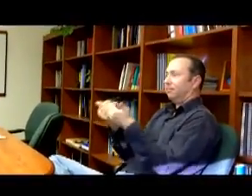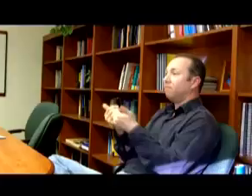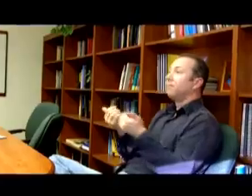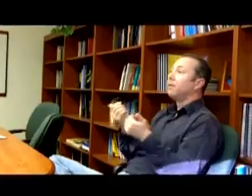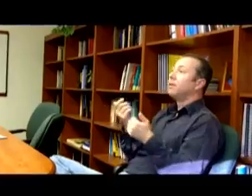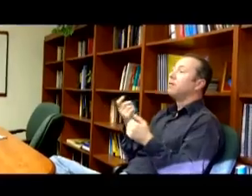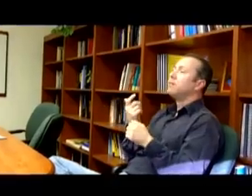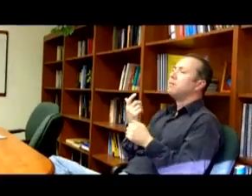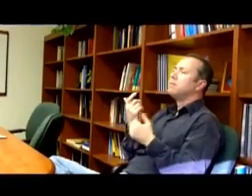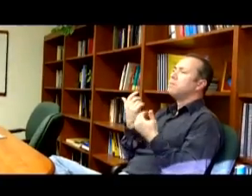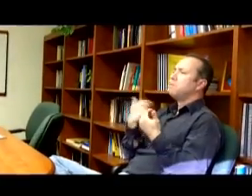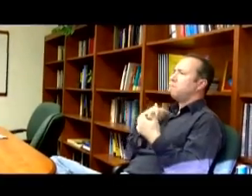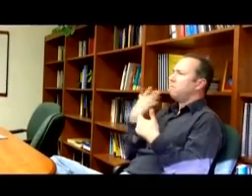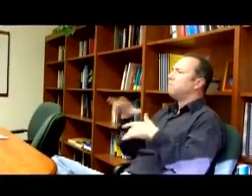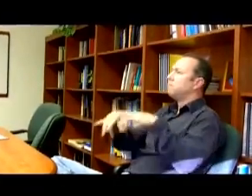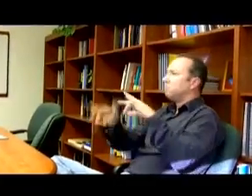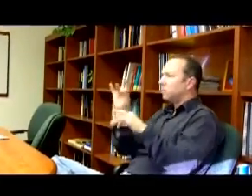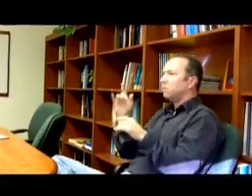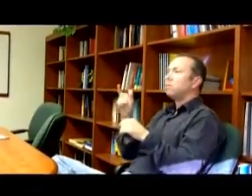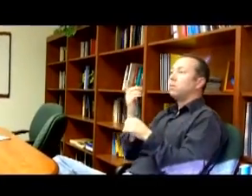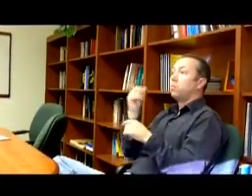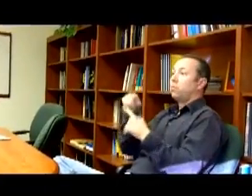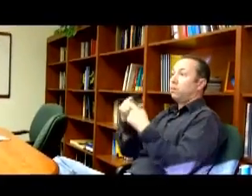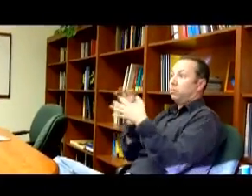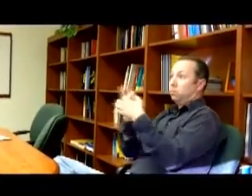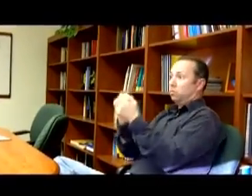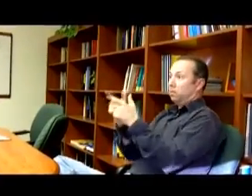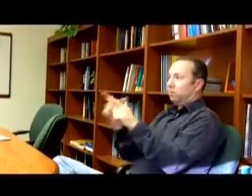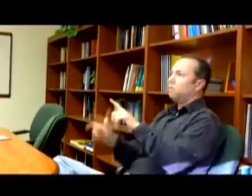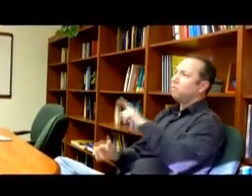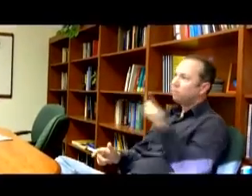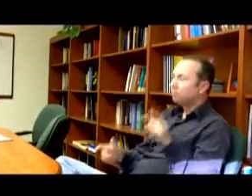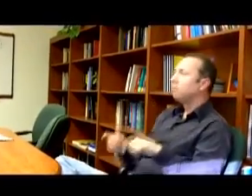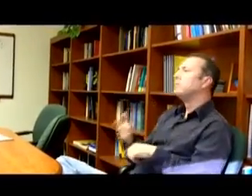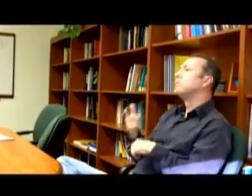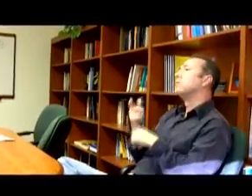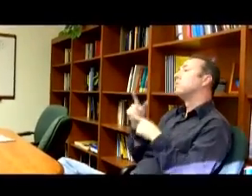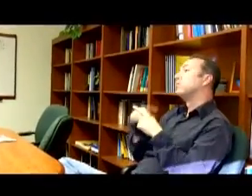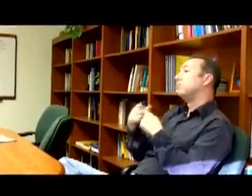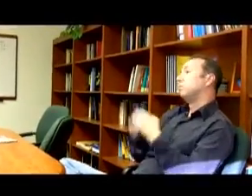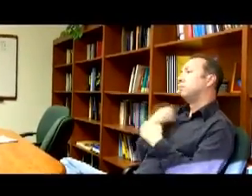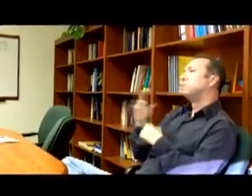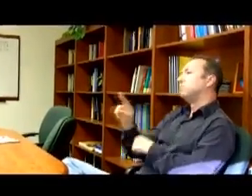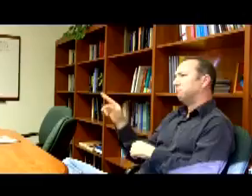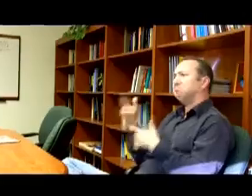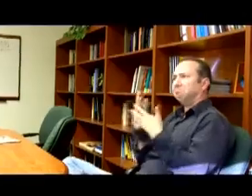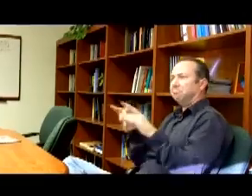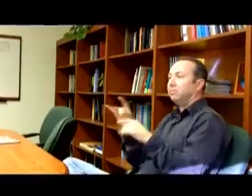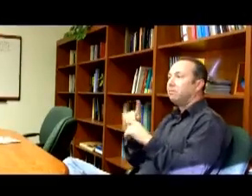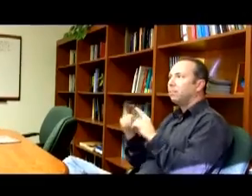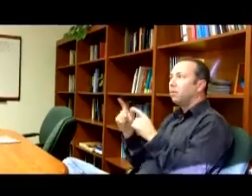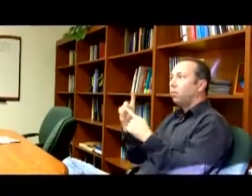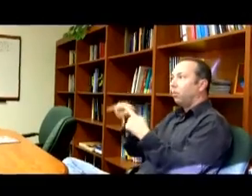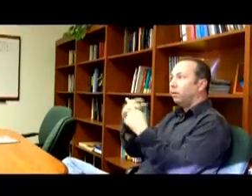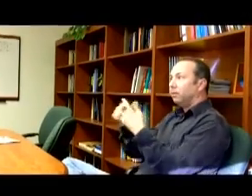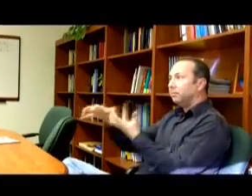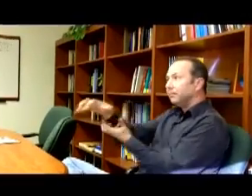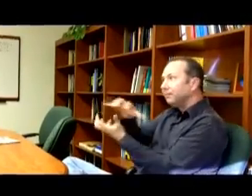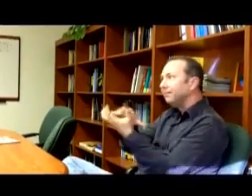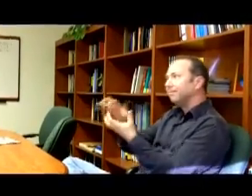And what we're finding so far is related right now with the linguistic processing, the affective, emotional processing. But